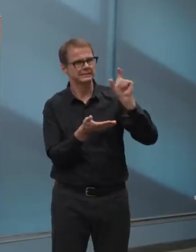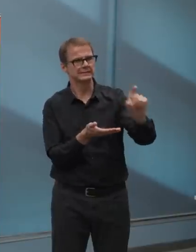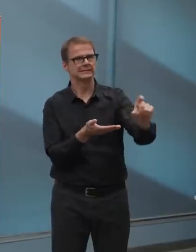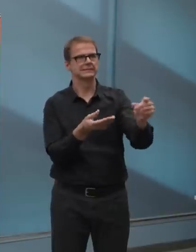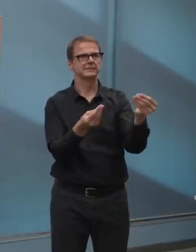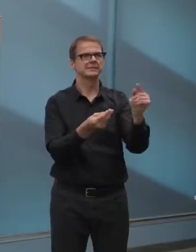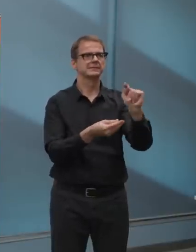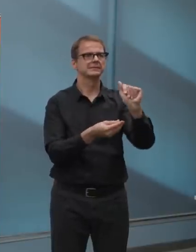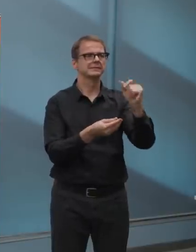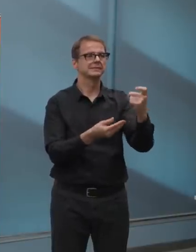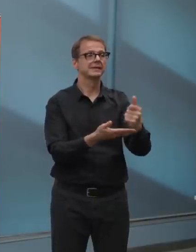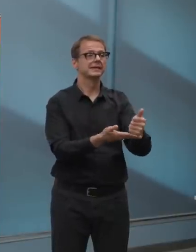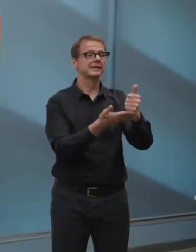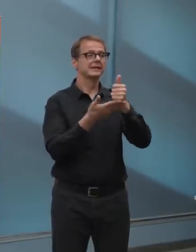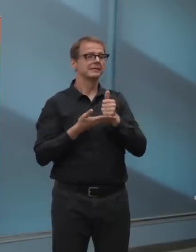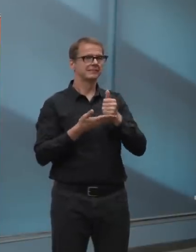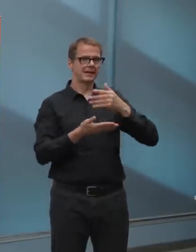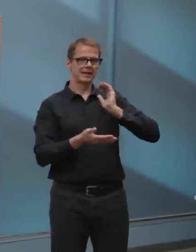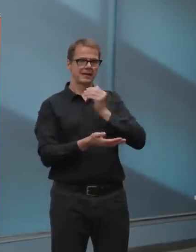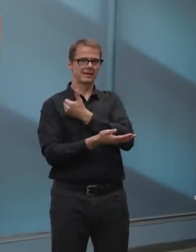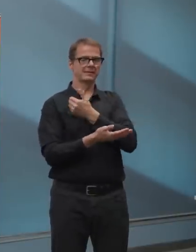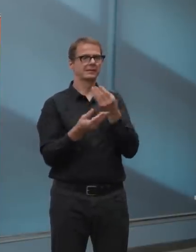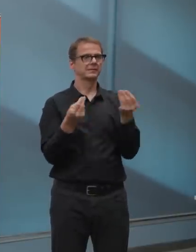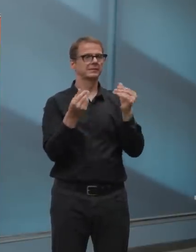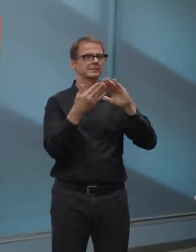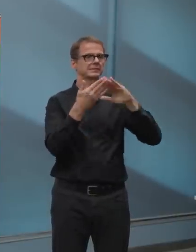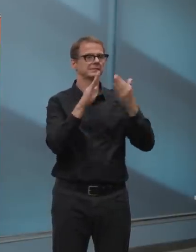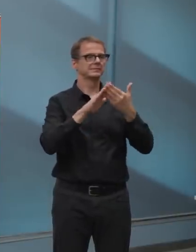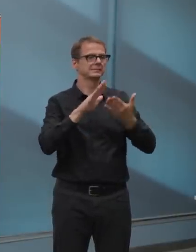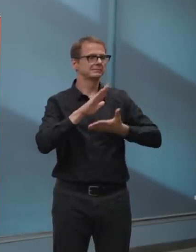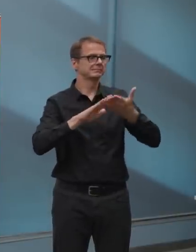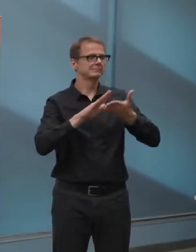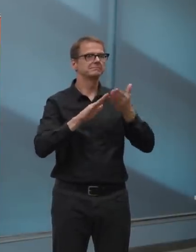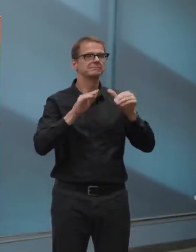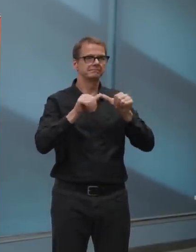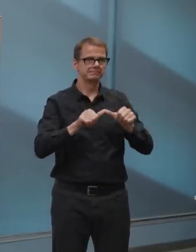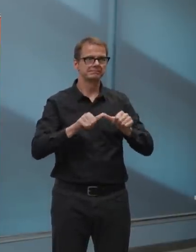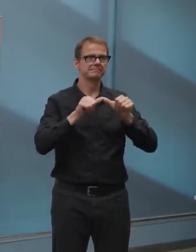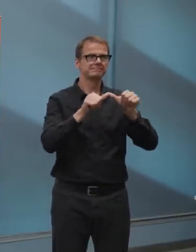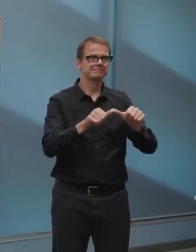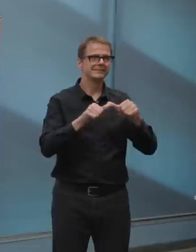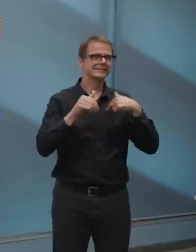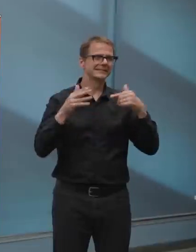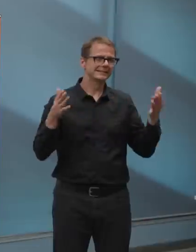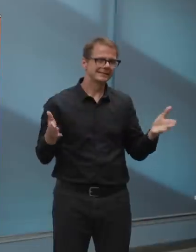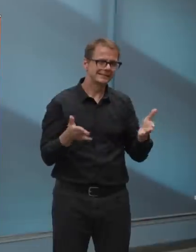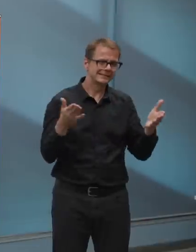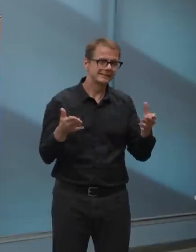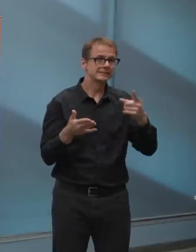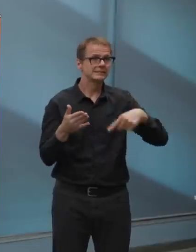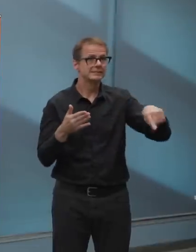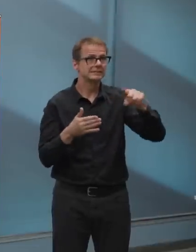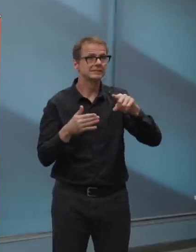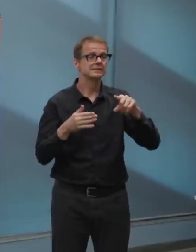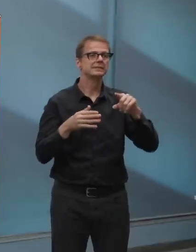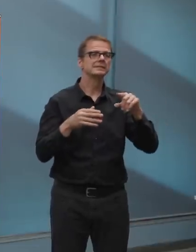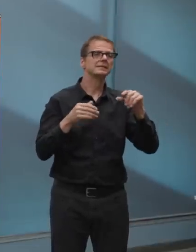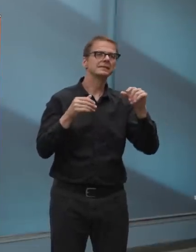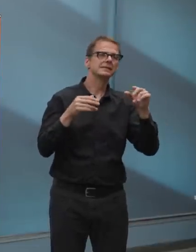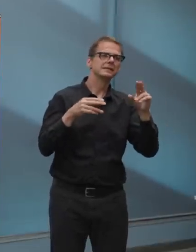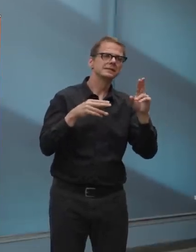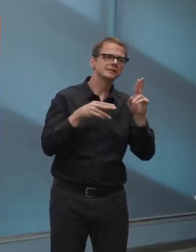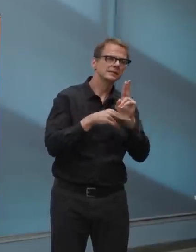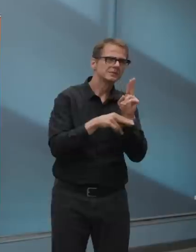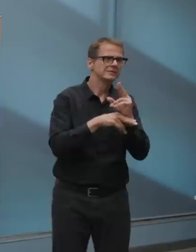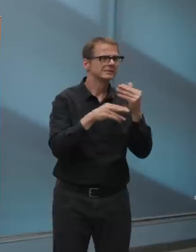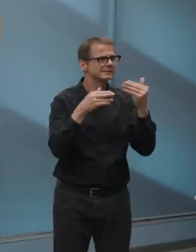flatten the curve and operate in, uh, a safe manner. So happy to take questions. Thank you, Adam. We